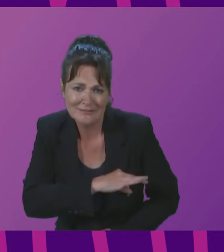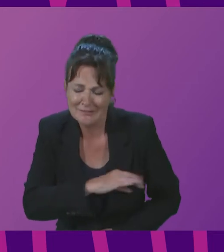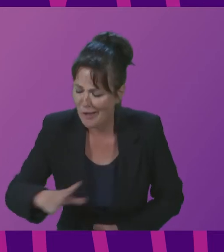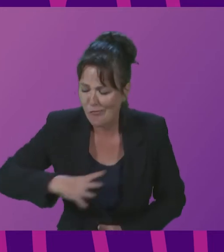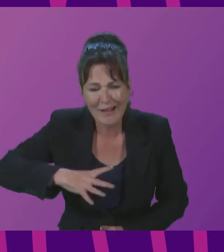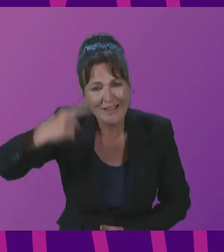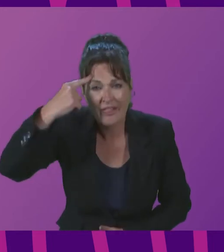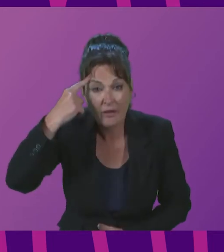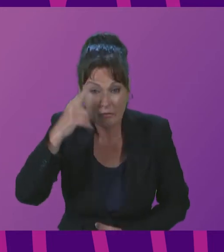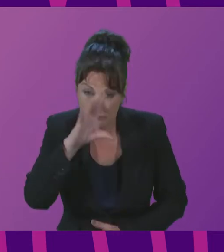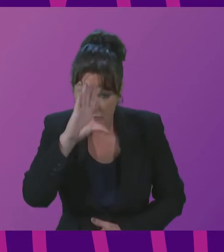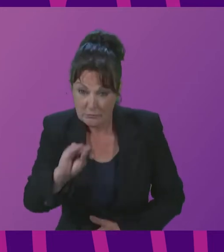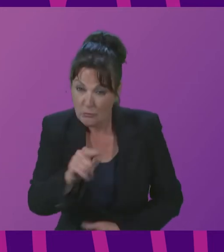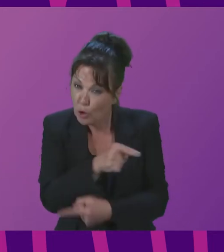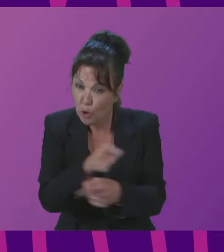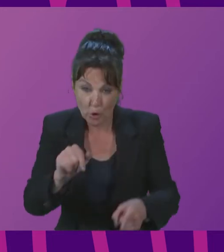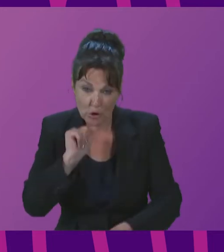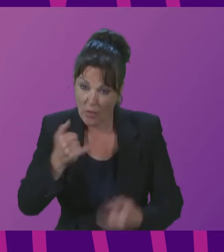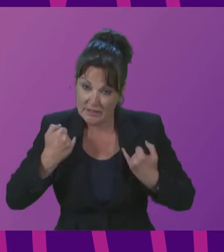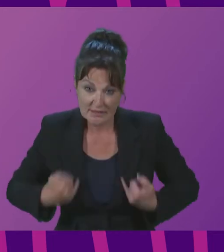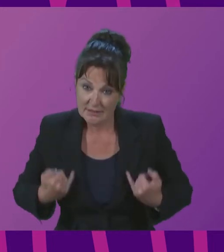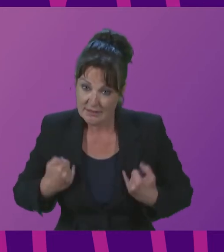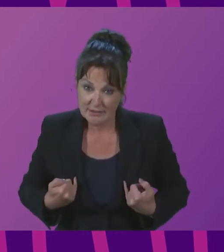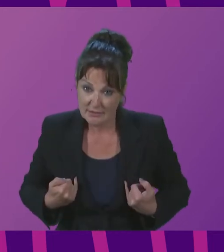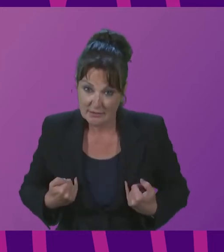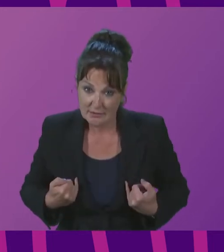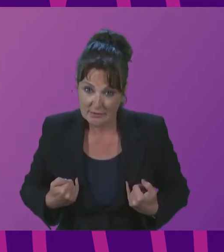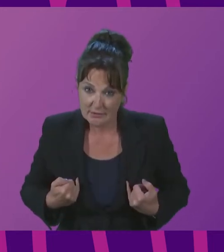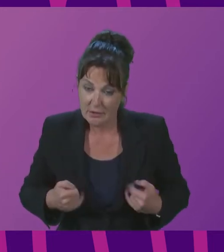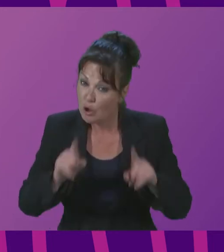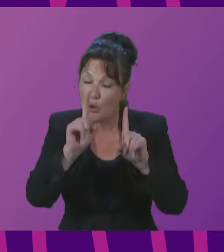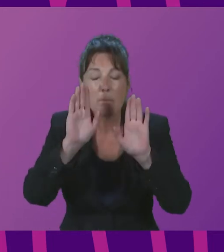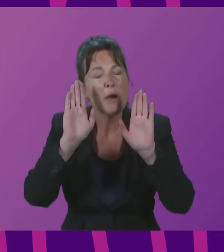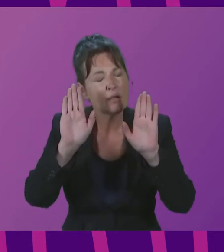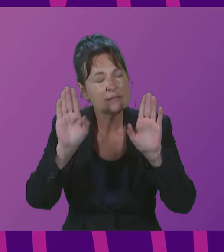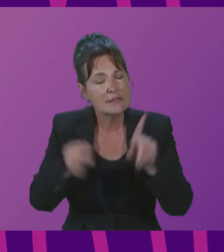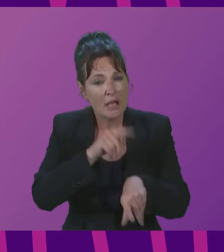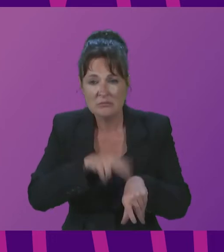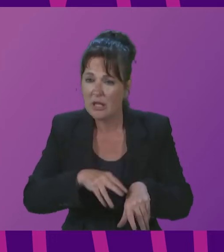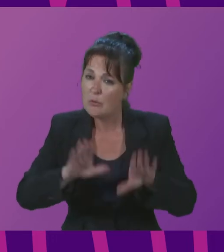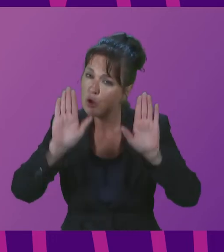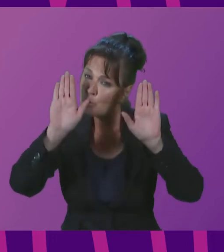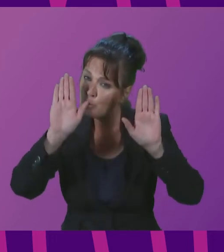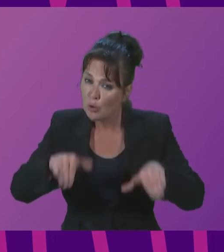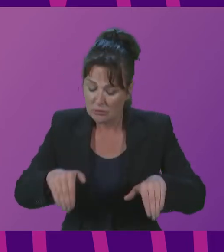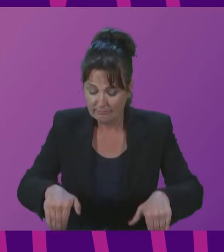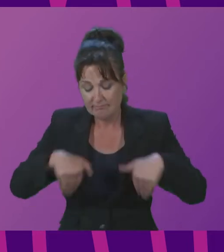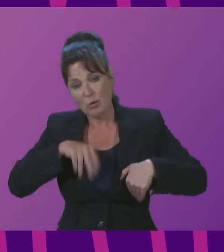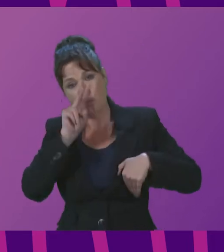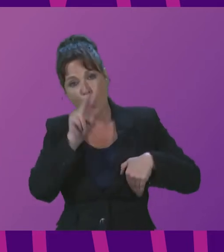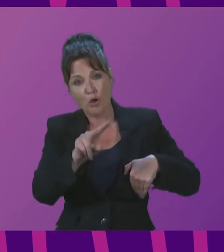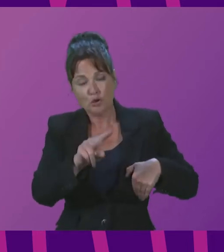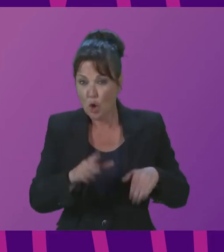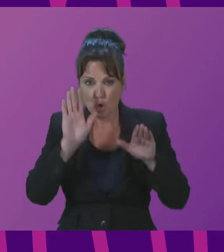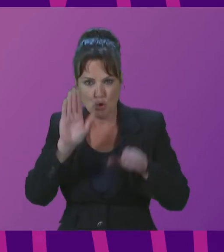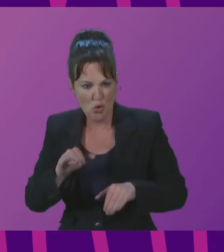you are no disease so be no bystander I say don't take it out on your own join